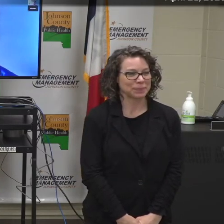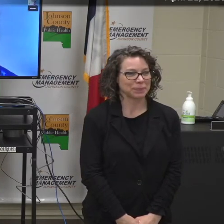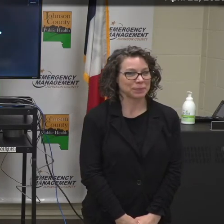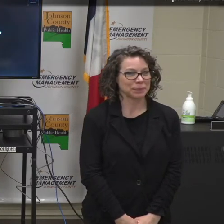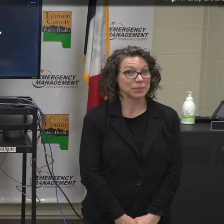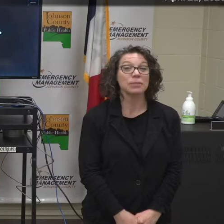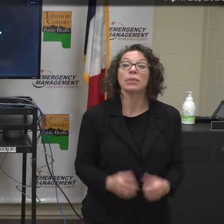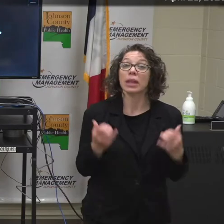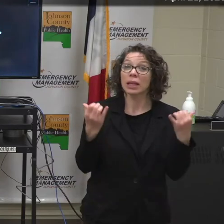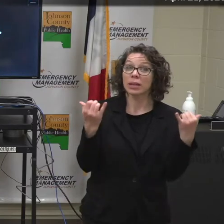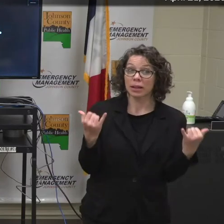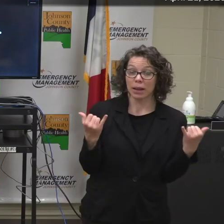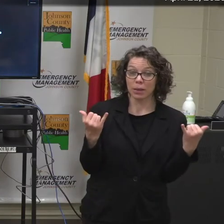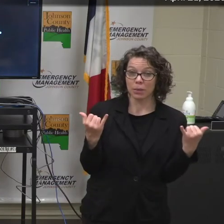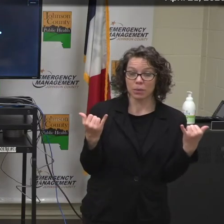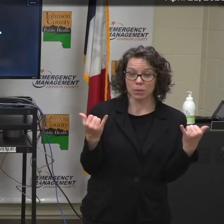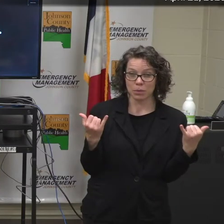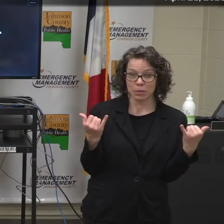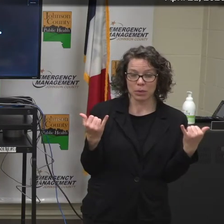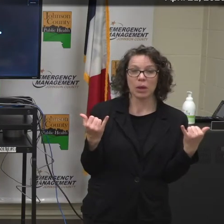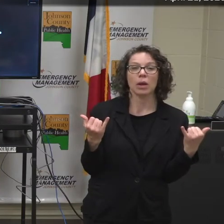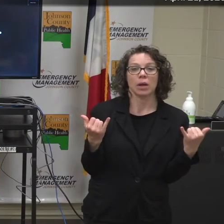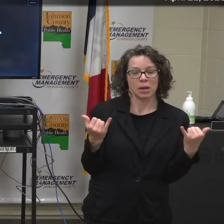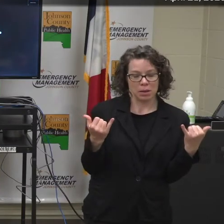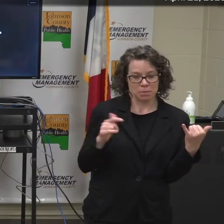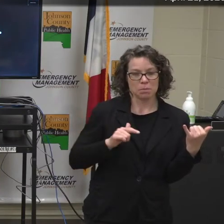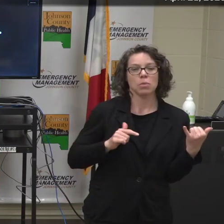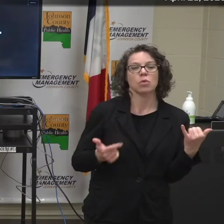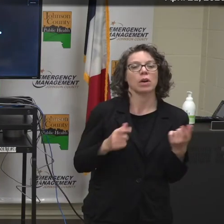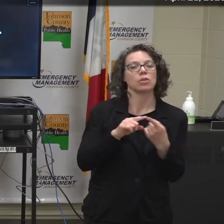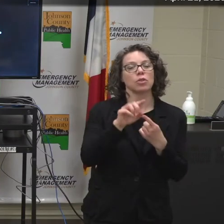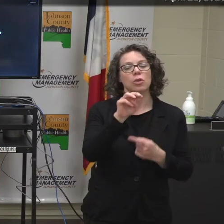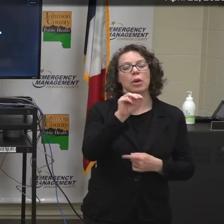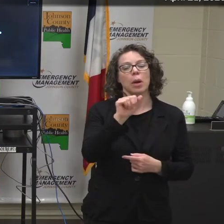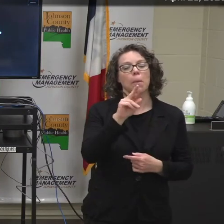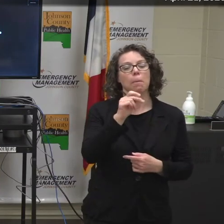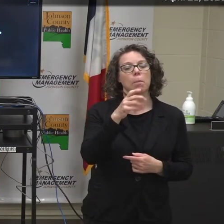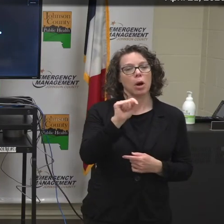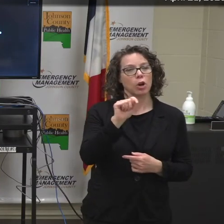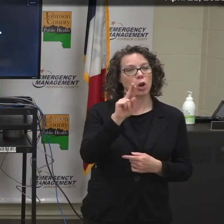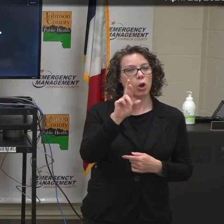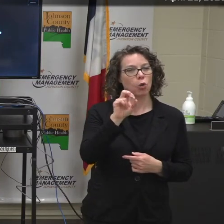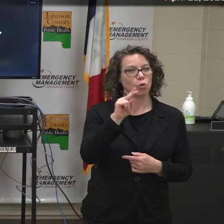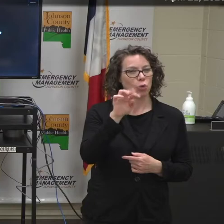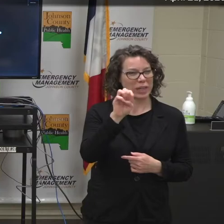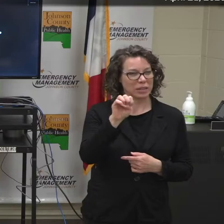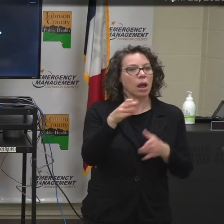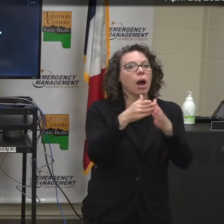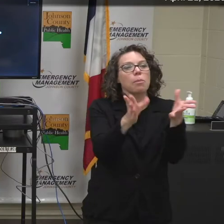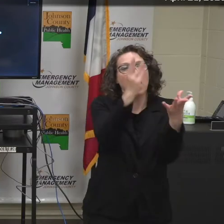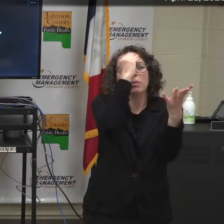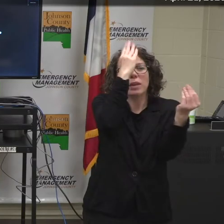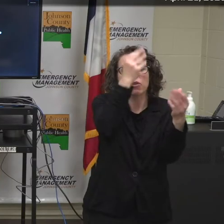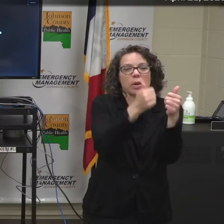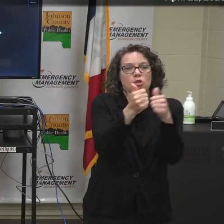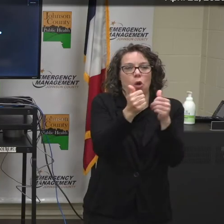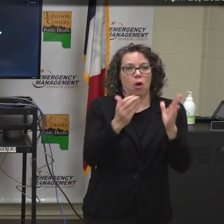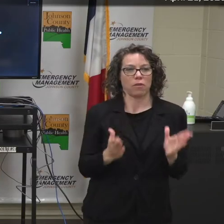And now we will move on to Margaret Reese, Public Information Officer for Mercy Iowa City.